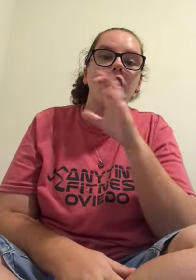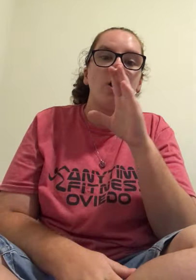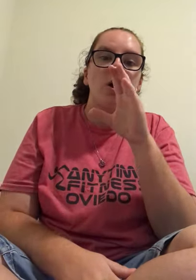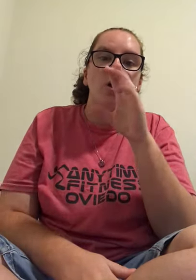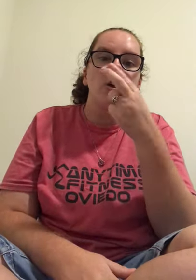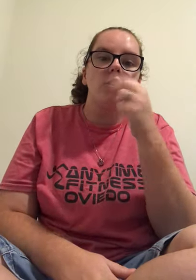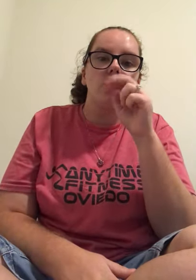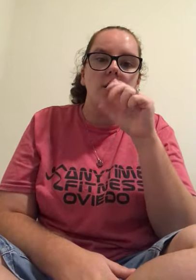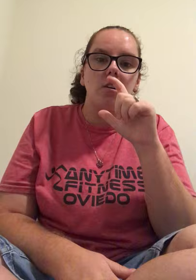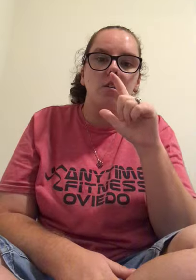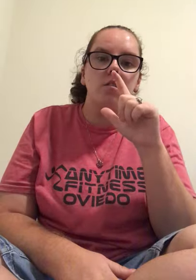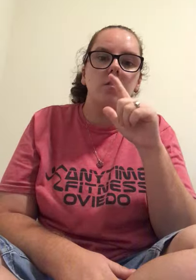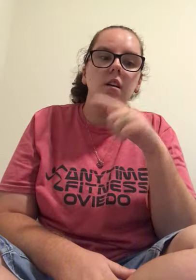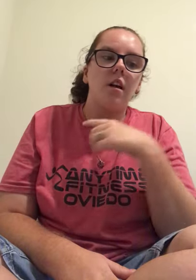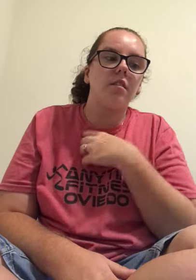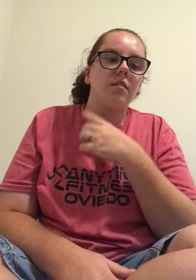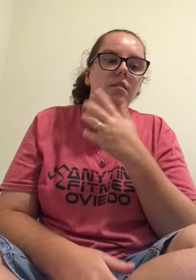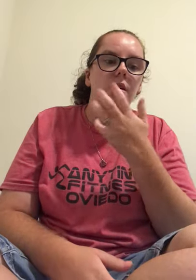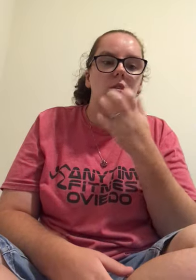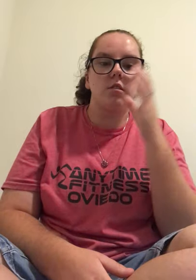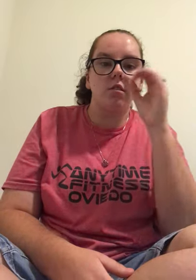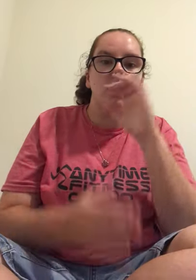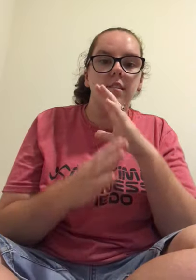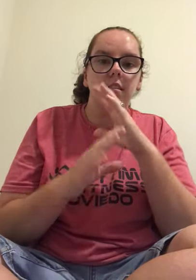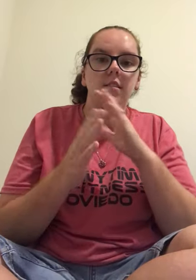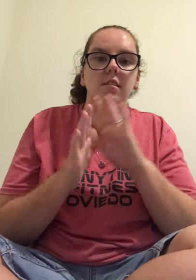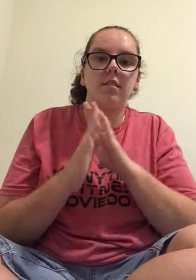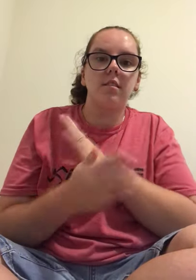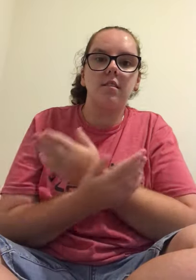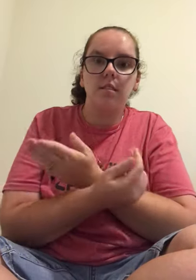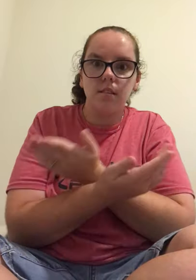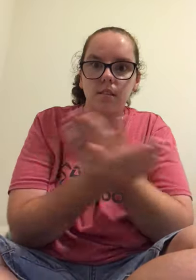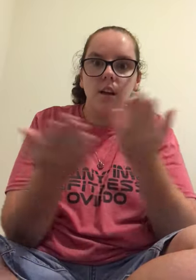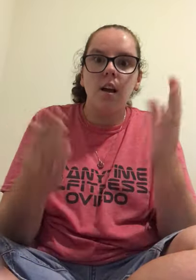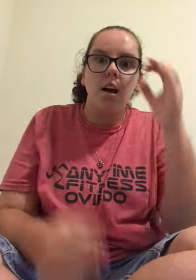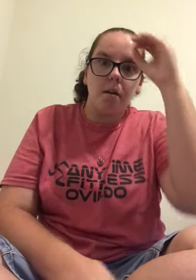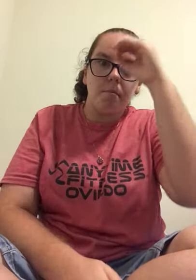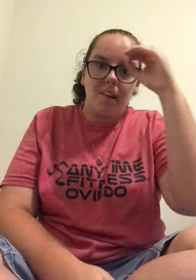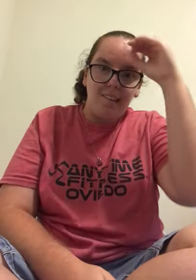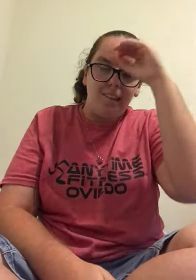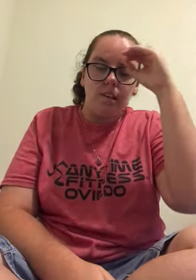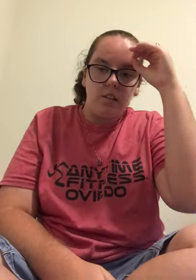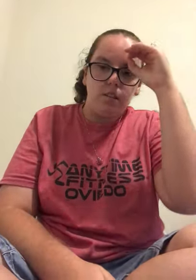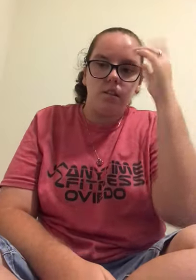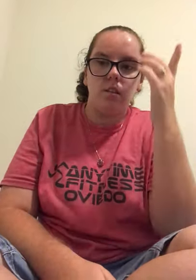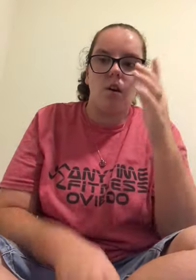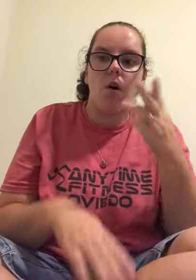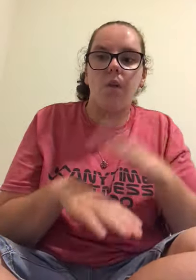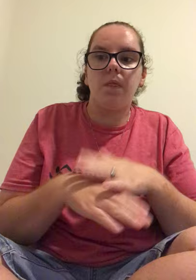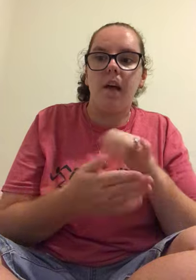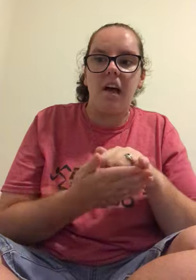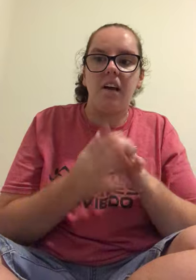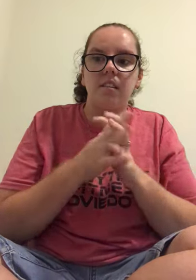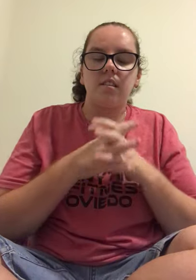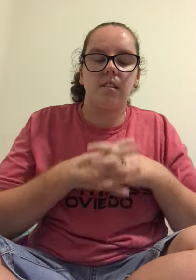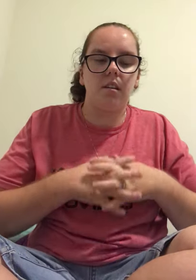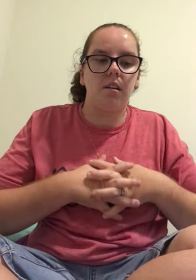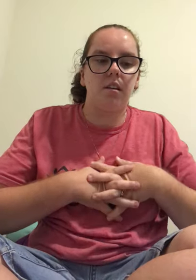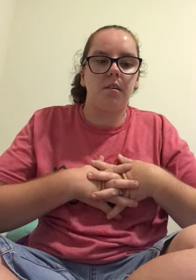channel and I want you guys's opinions on that um